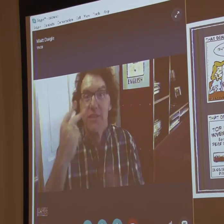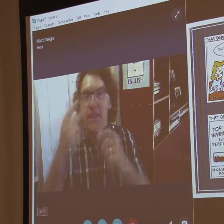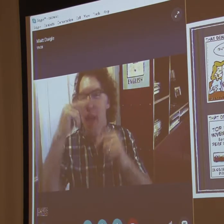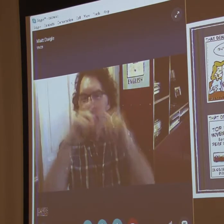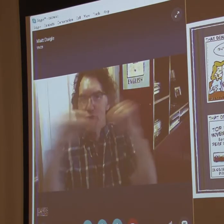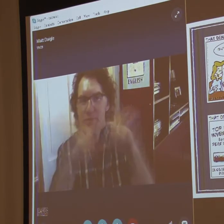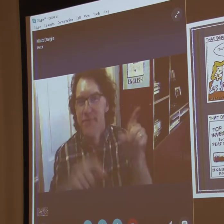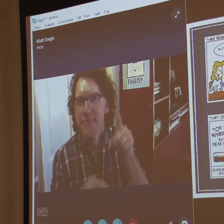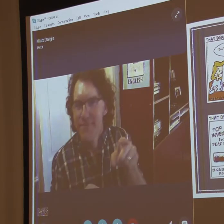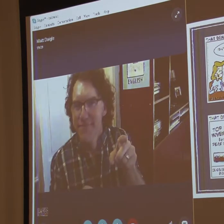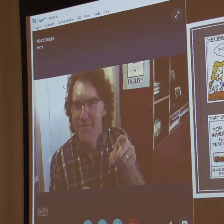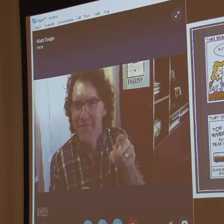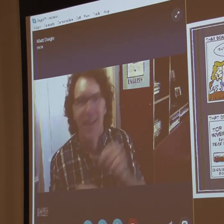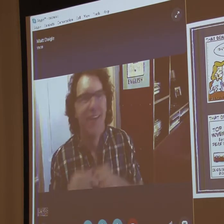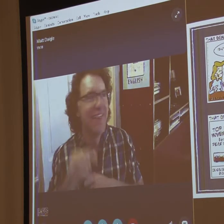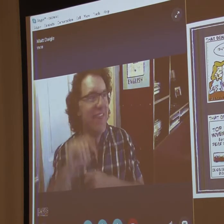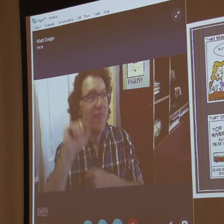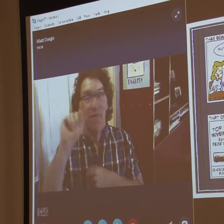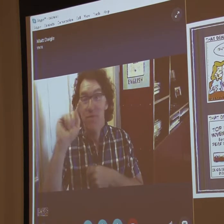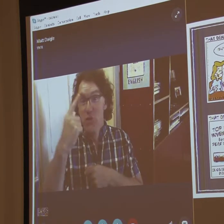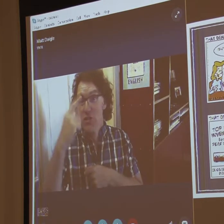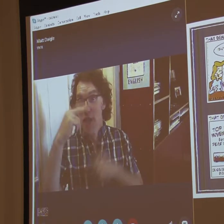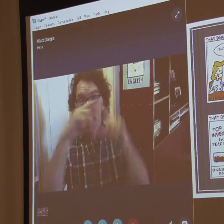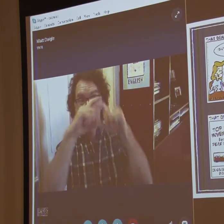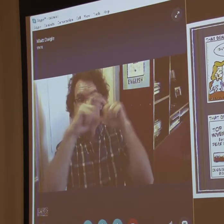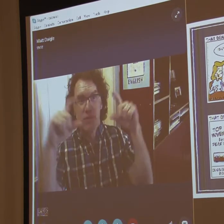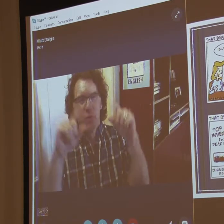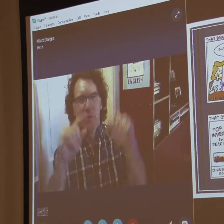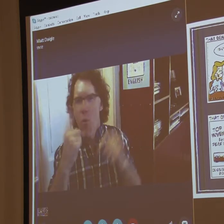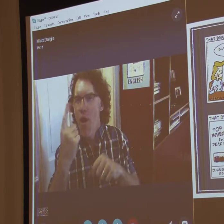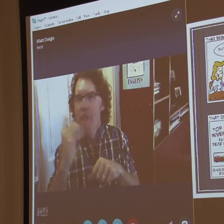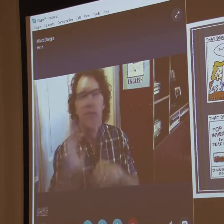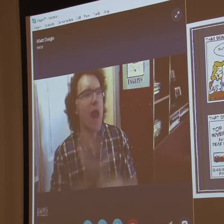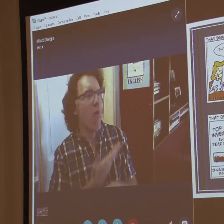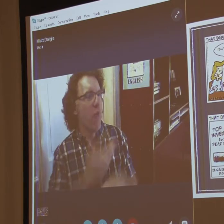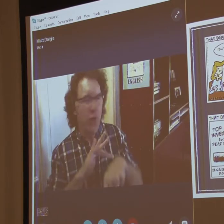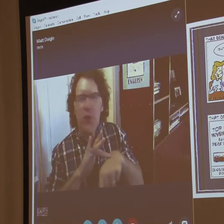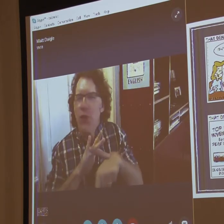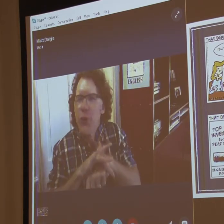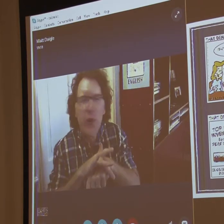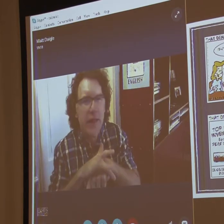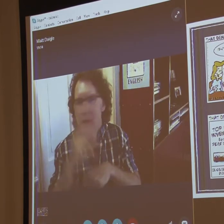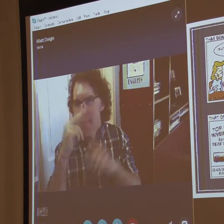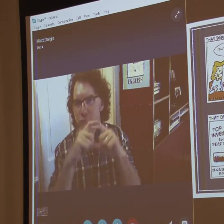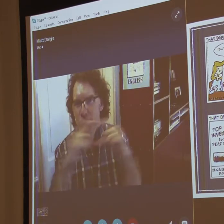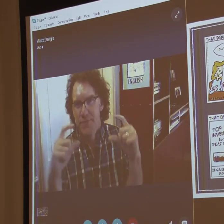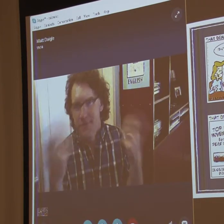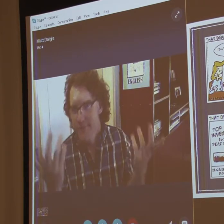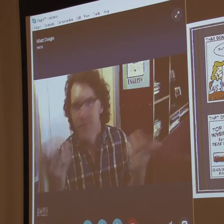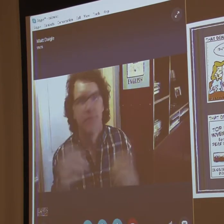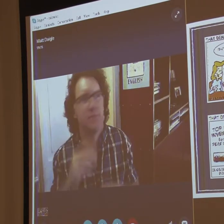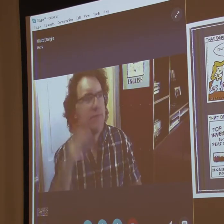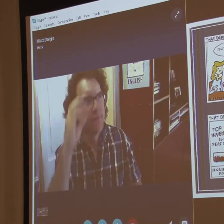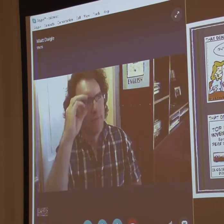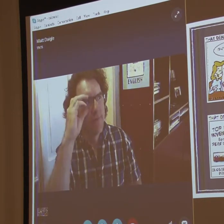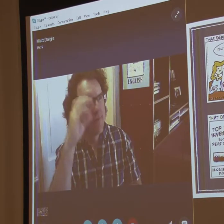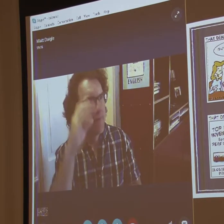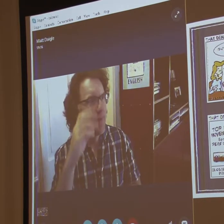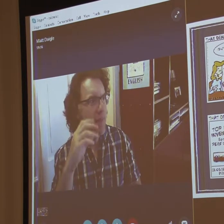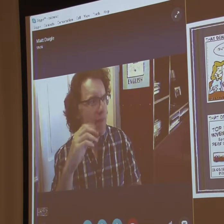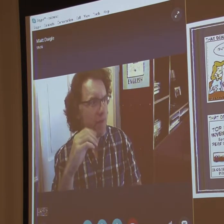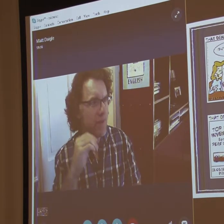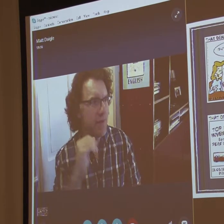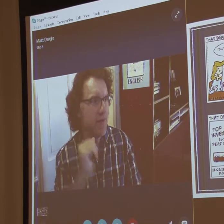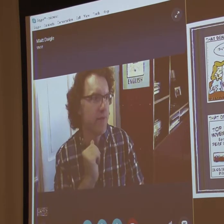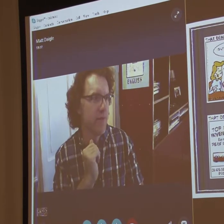So, now you can see the comic strip that we created. The first comic strip was, this, the top comic strip